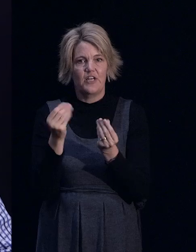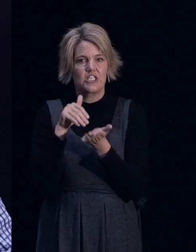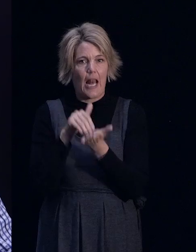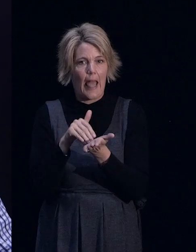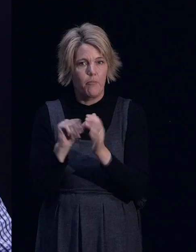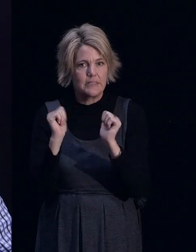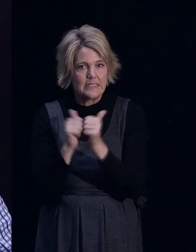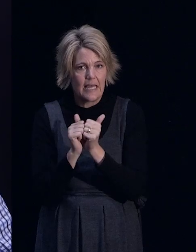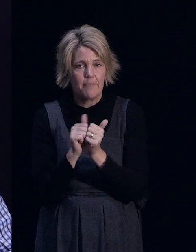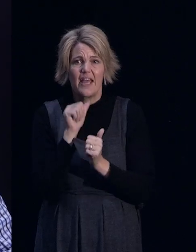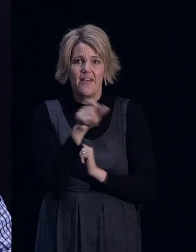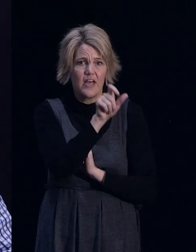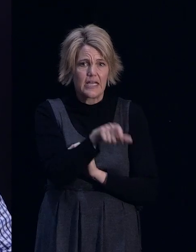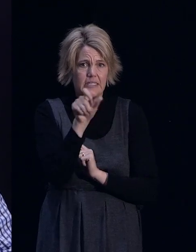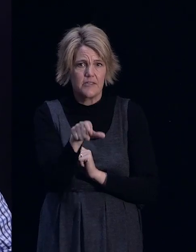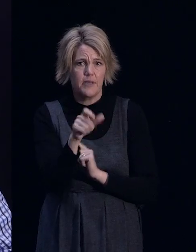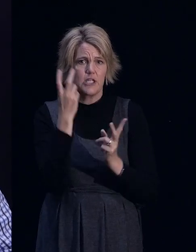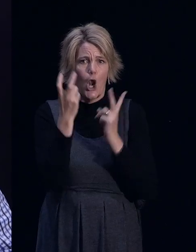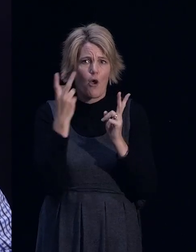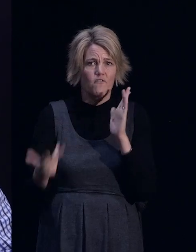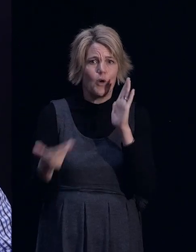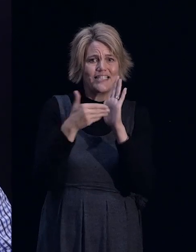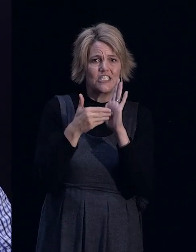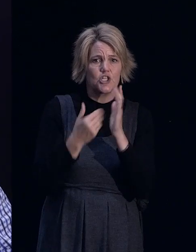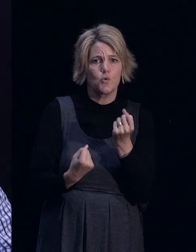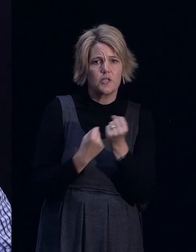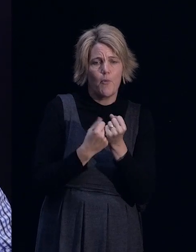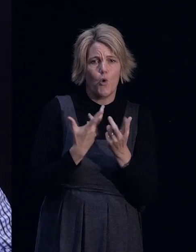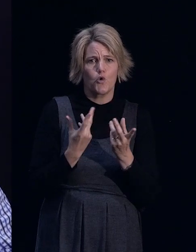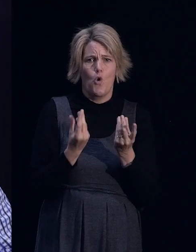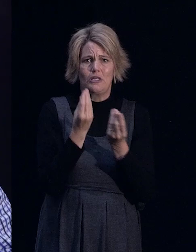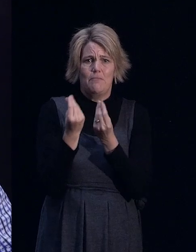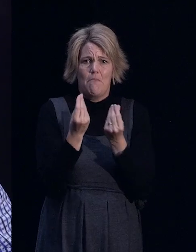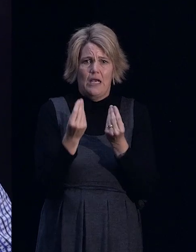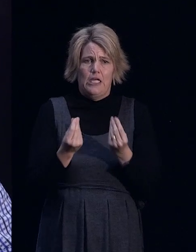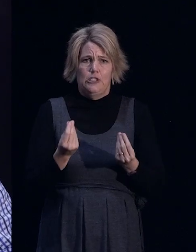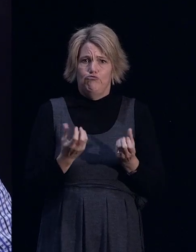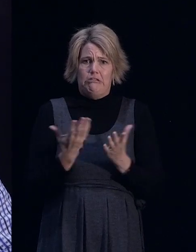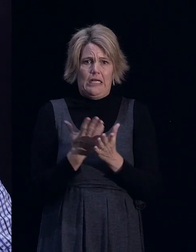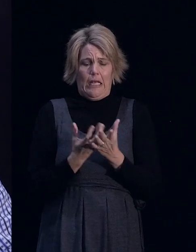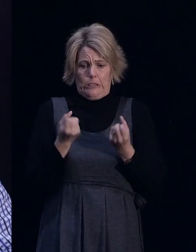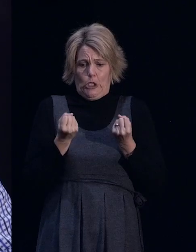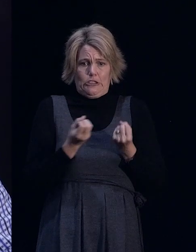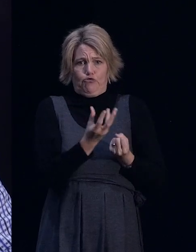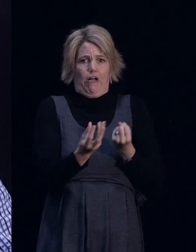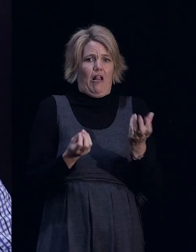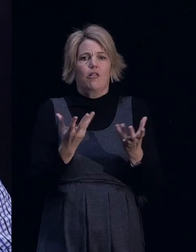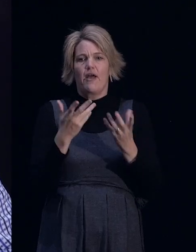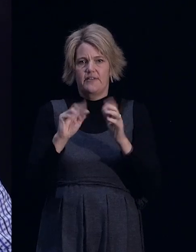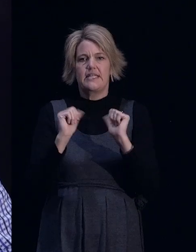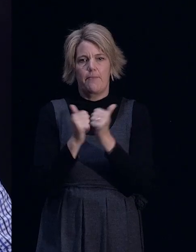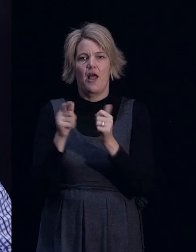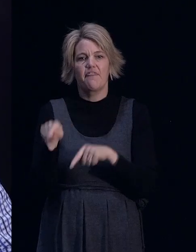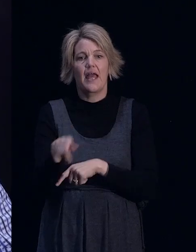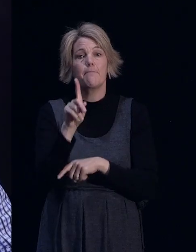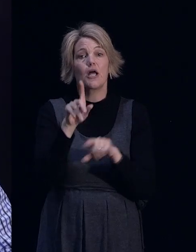seeking or looking for some additional support or are struggling financially, we've got a team that will look after that. And in addition to that, we've got somebody